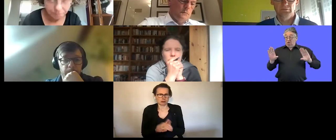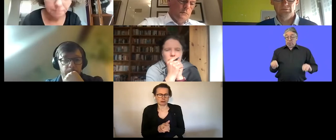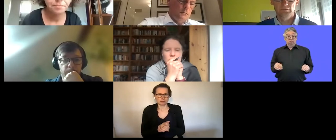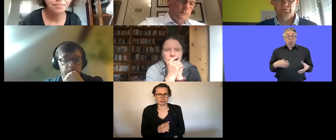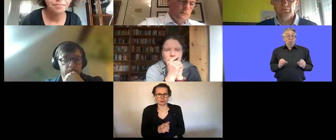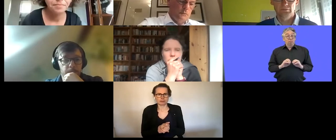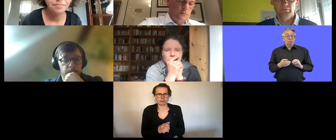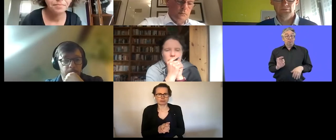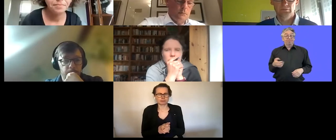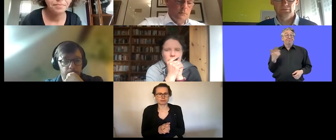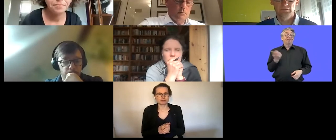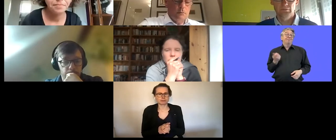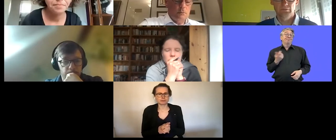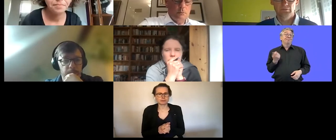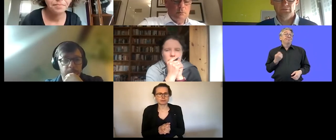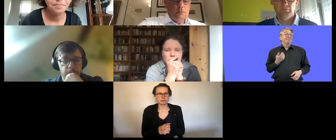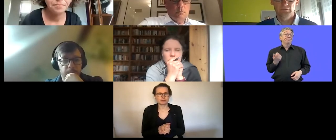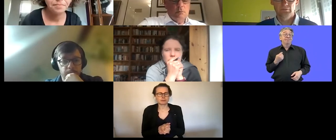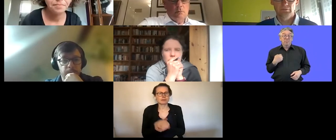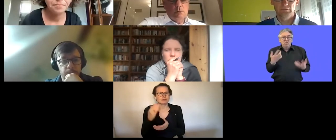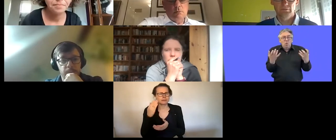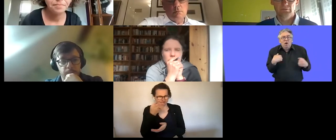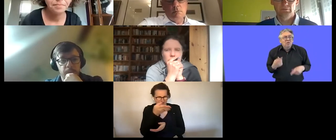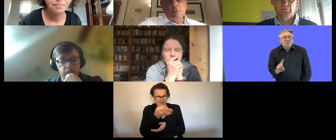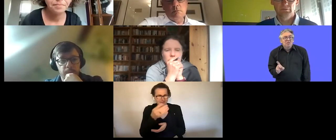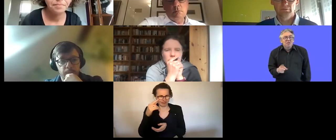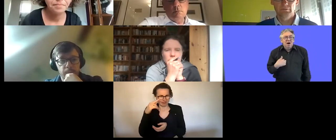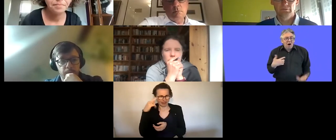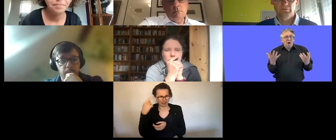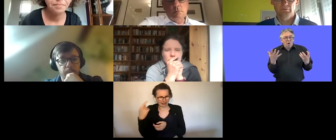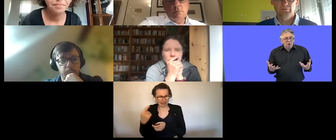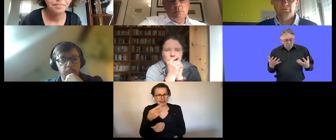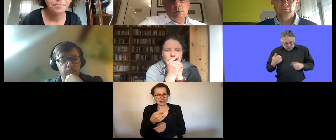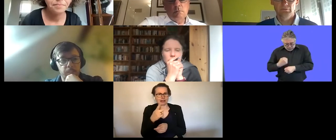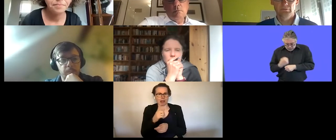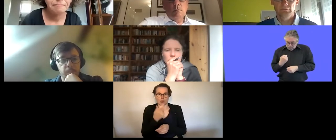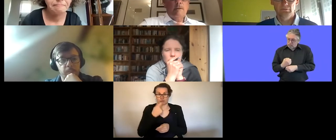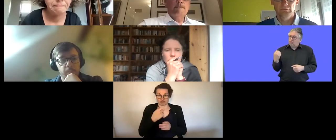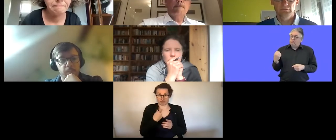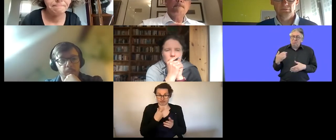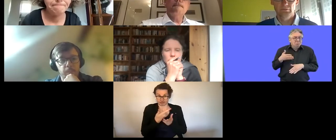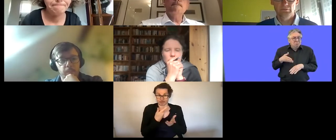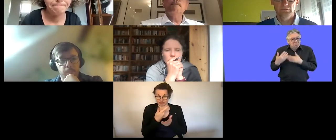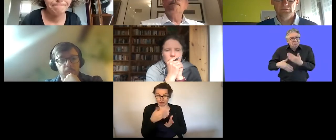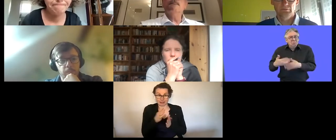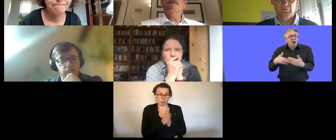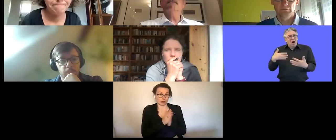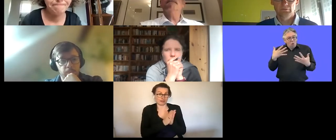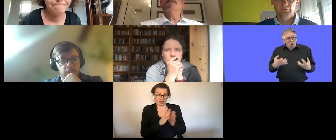would be provided for but it's not what i want to do i would like to uh continue being employed